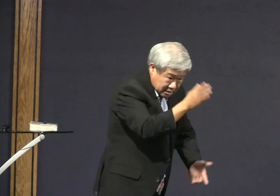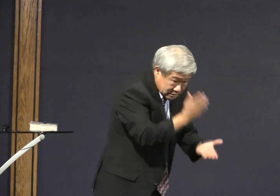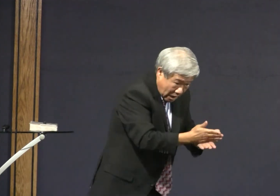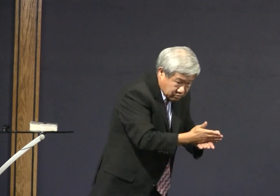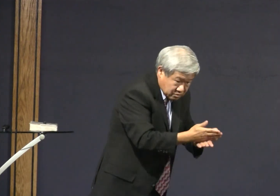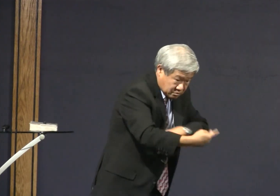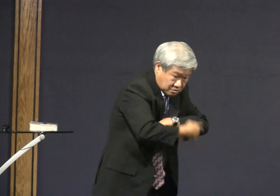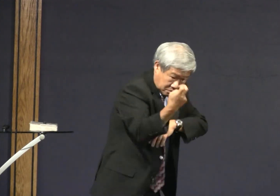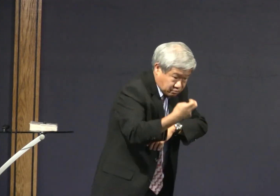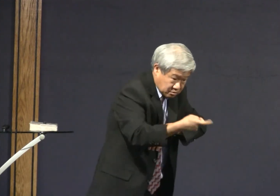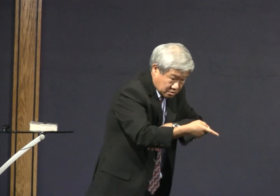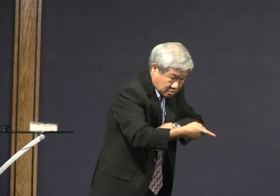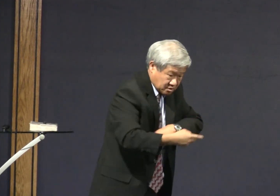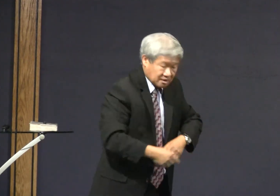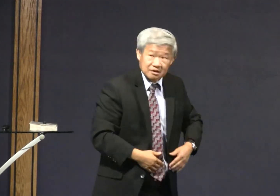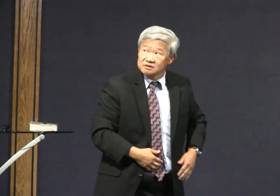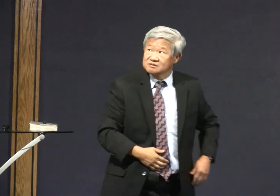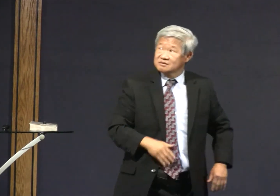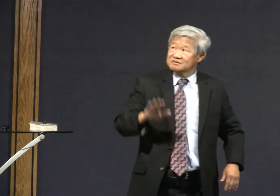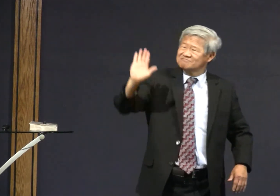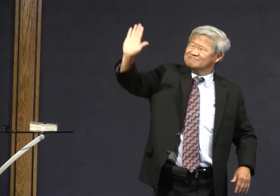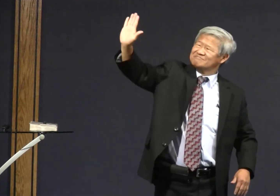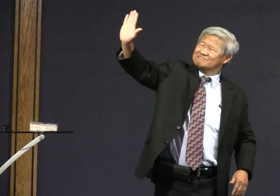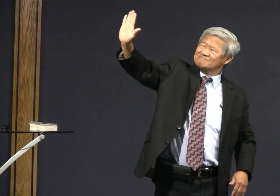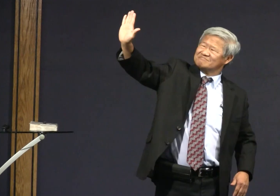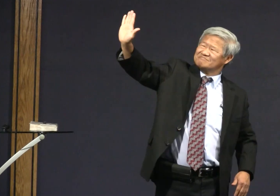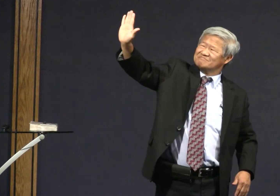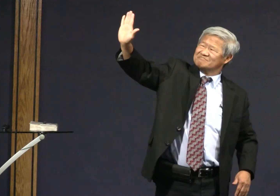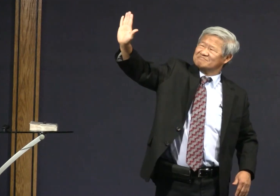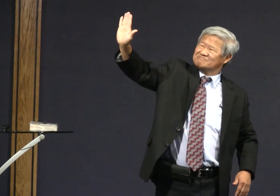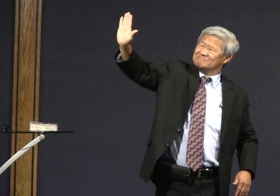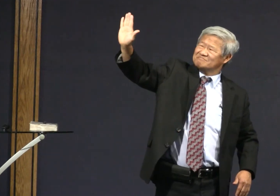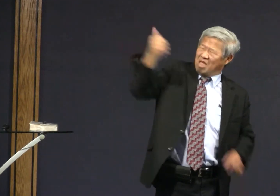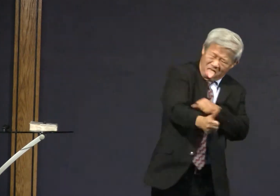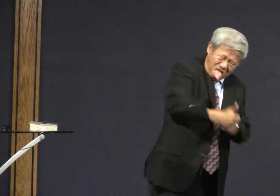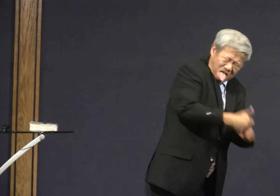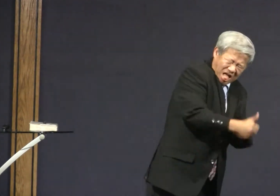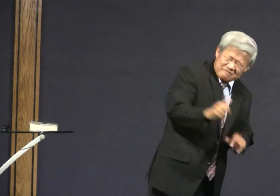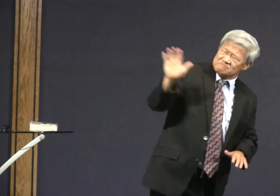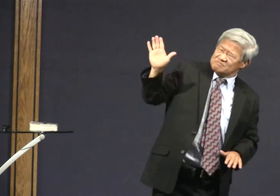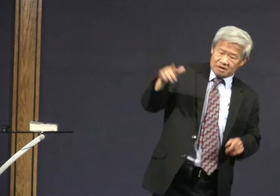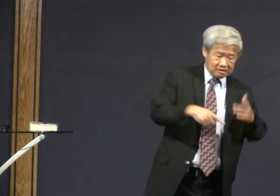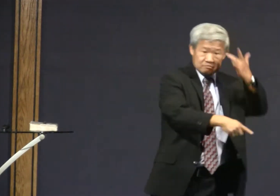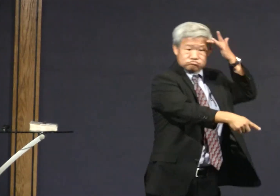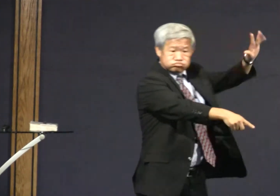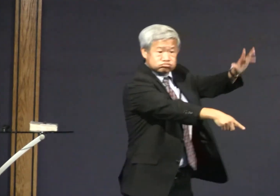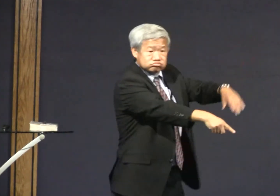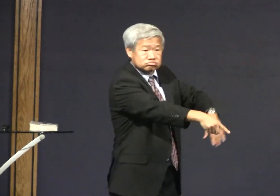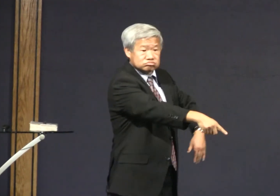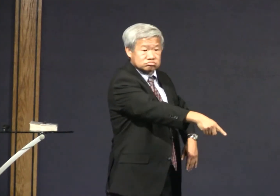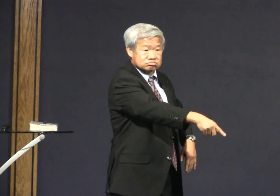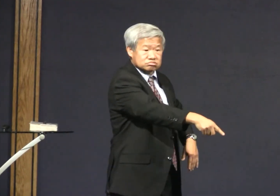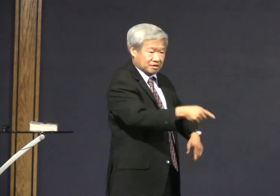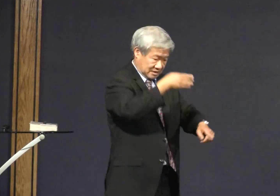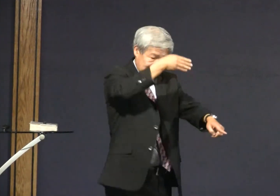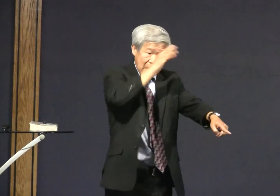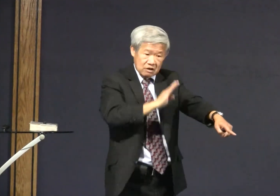Now, if you are a child of God, and God tells you to stop stealing,